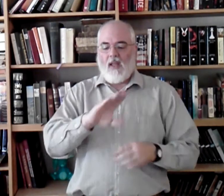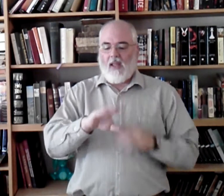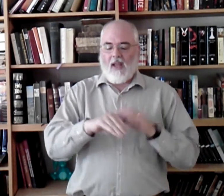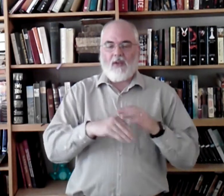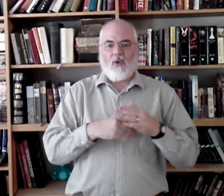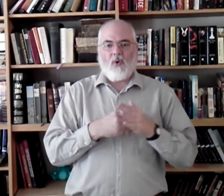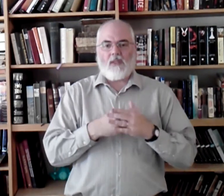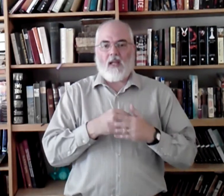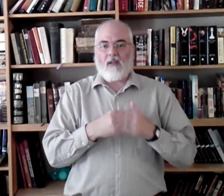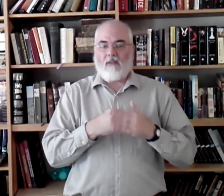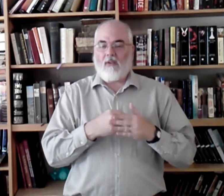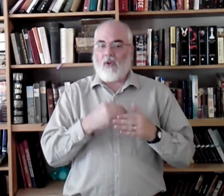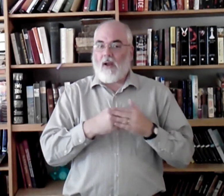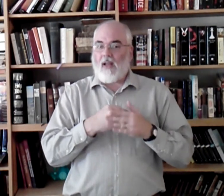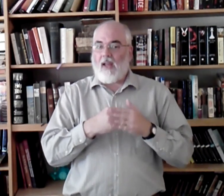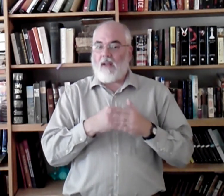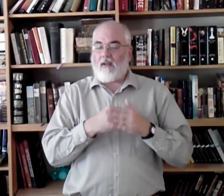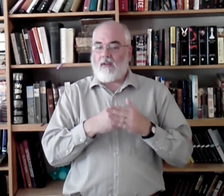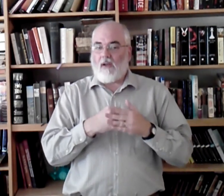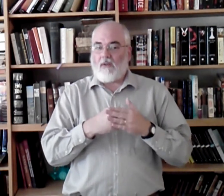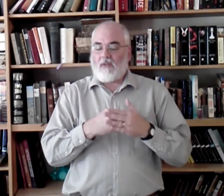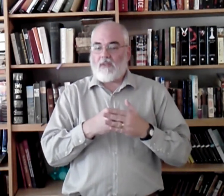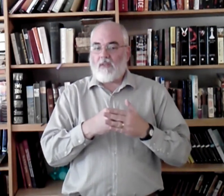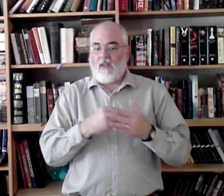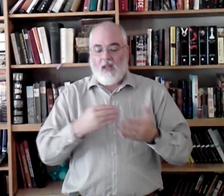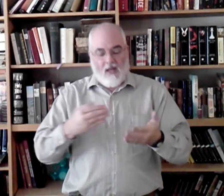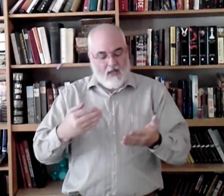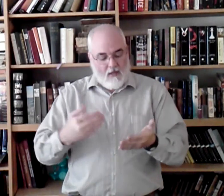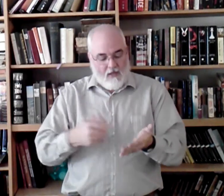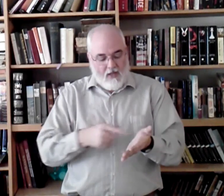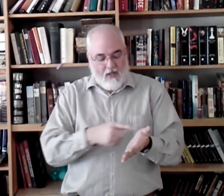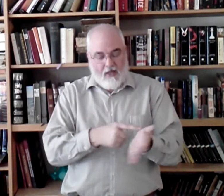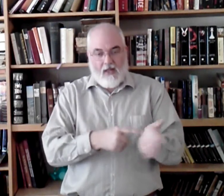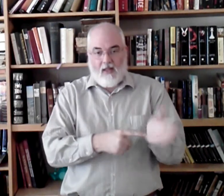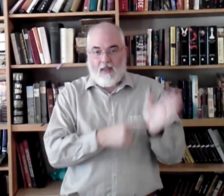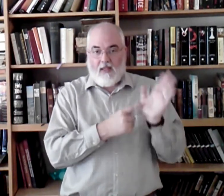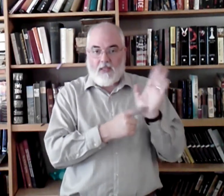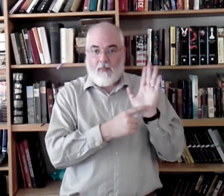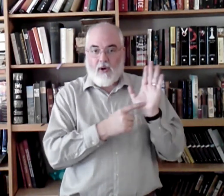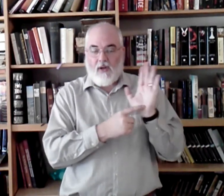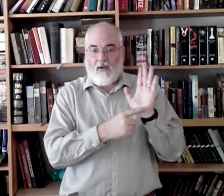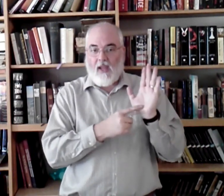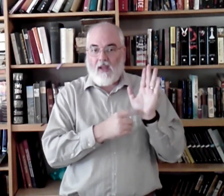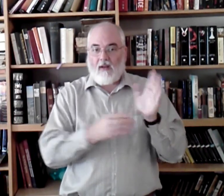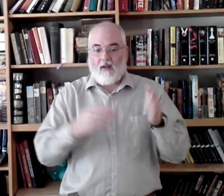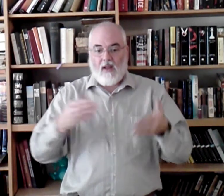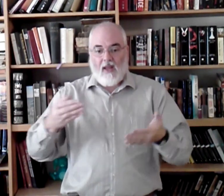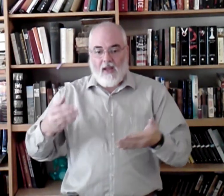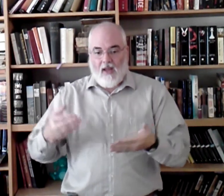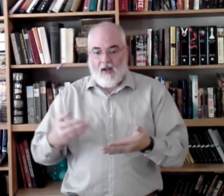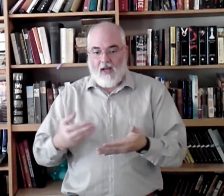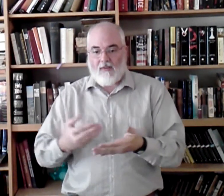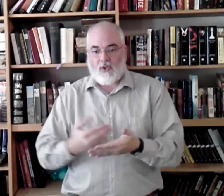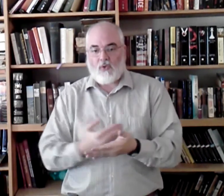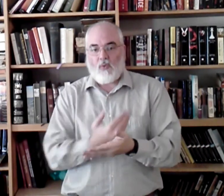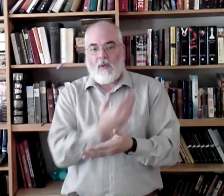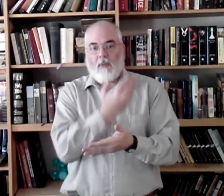And new is like the right hand, knuckles, coming in and hitting this part of your hand, in kind of a sweeping